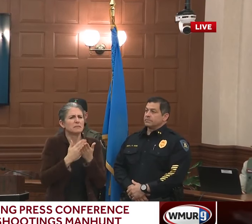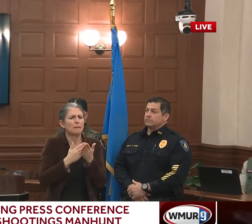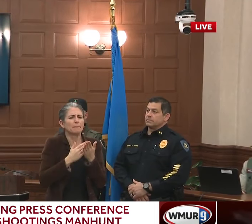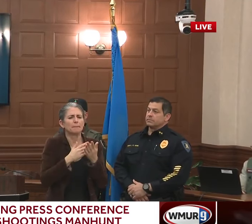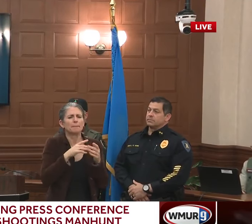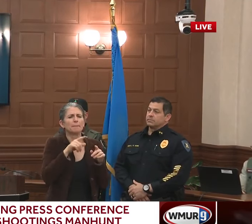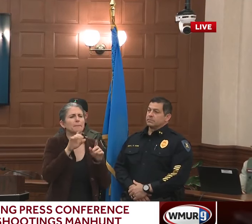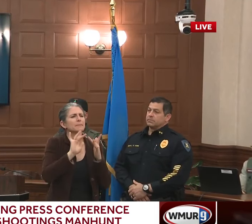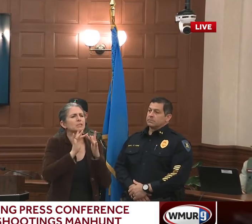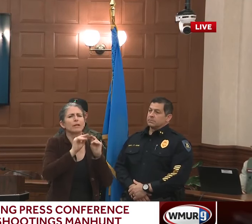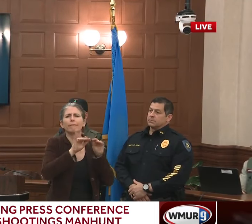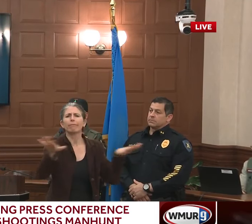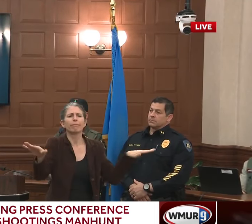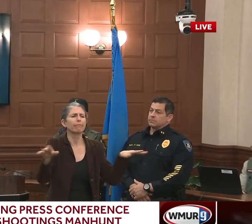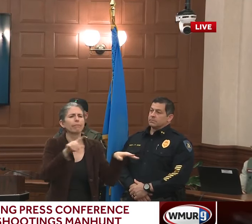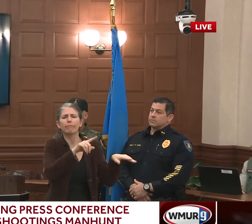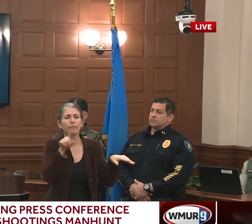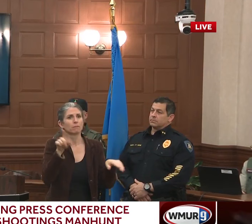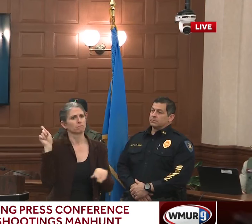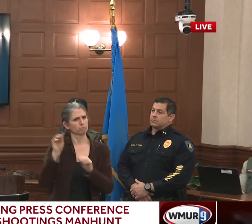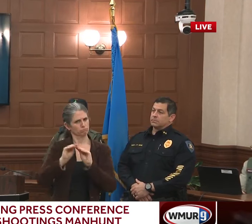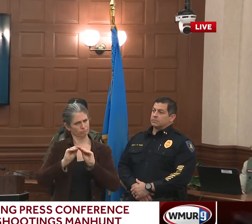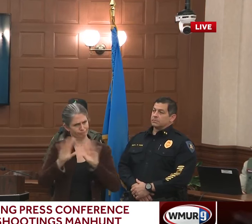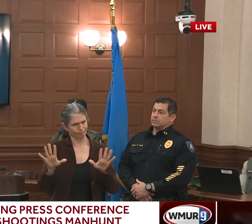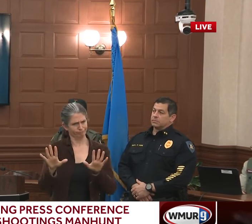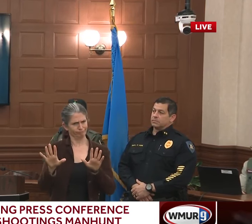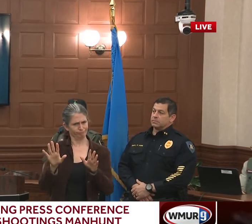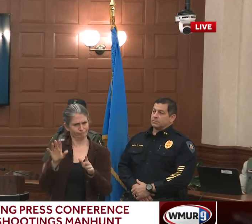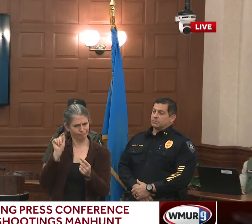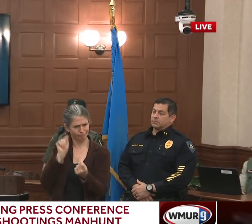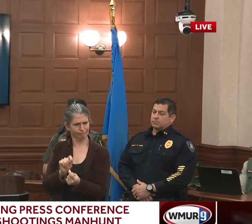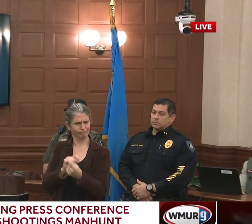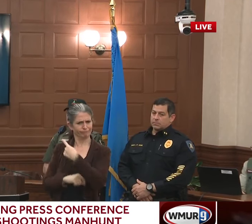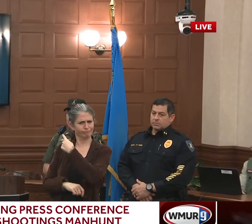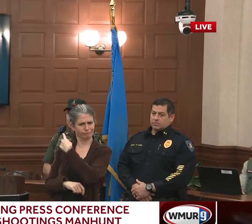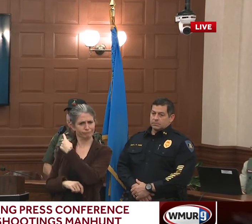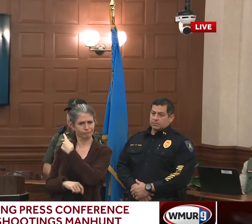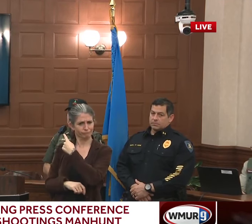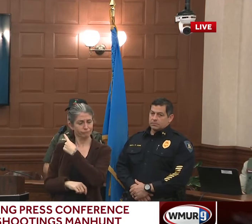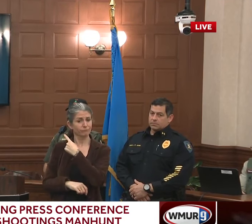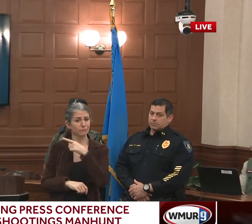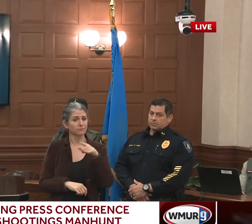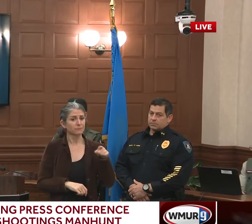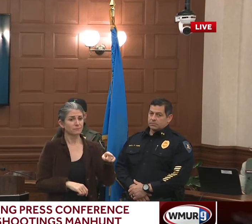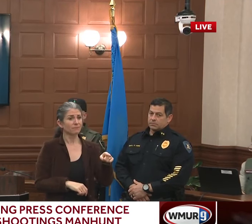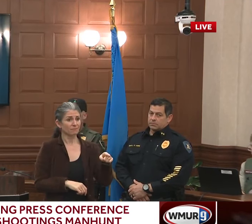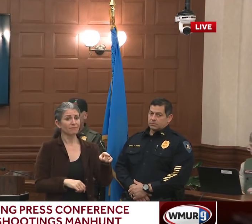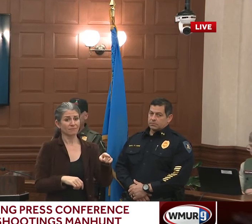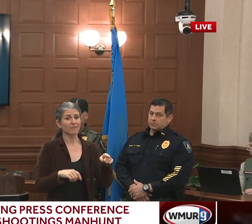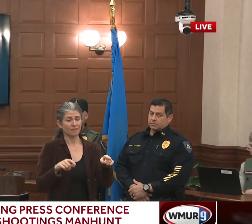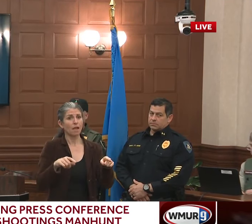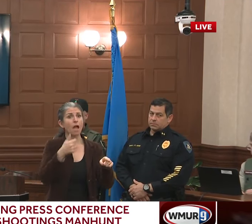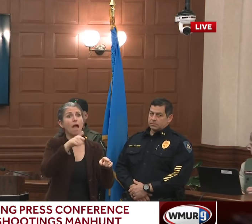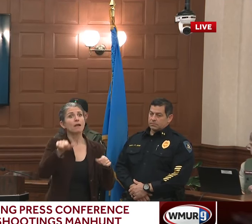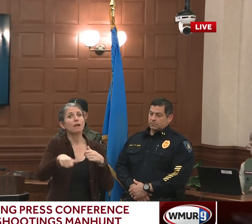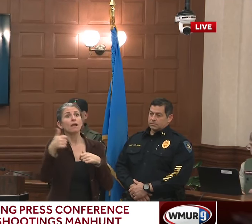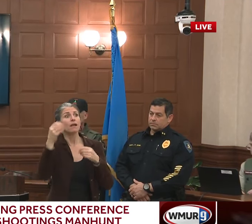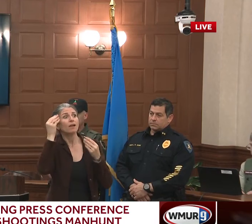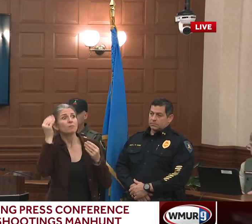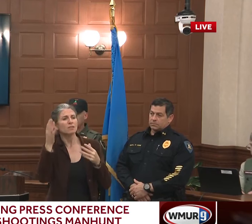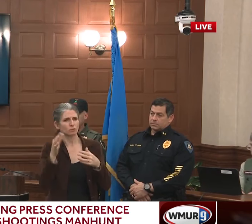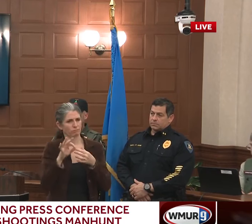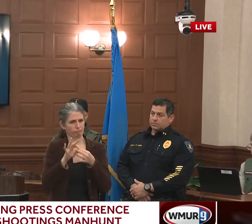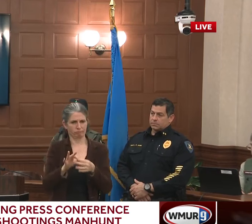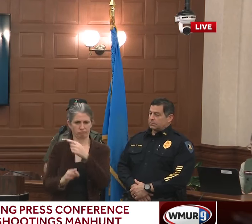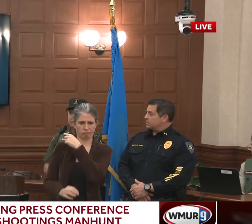information? So if you could freshen up any material that you have there, it does, again, show that brown hooded sweatshirt and dark colored